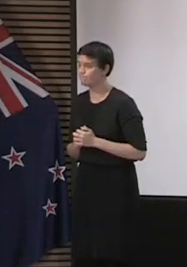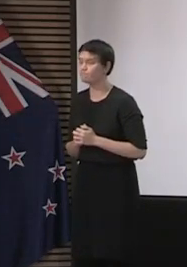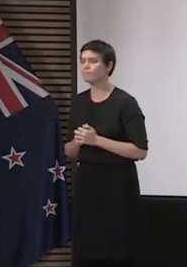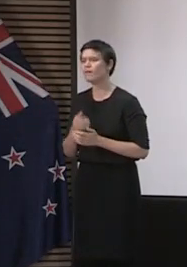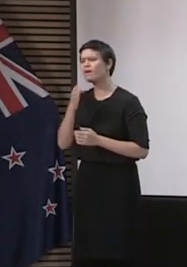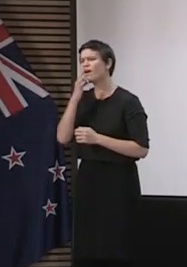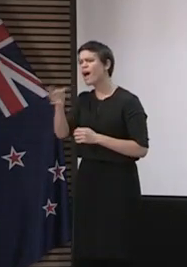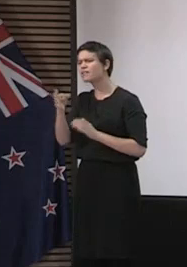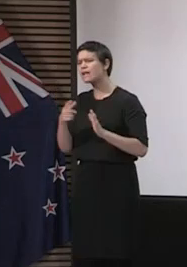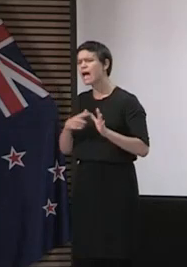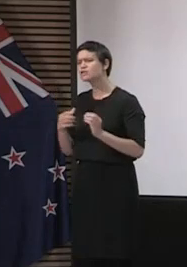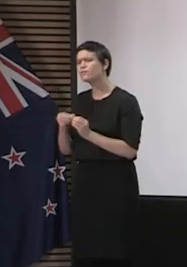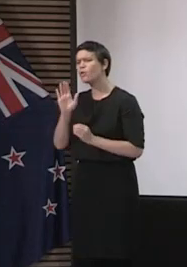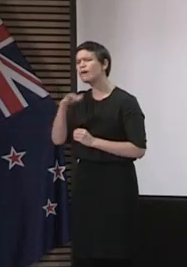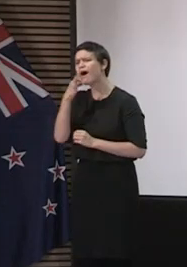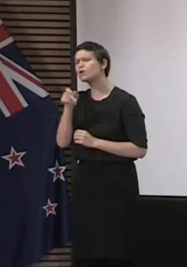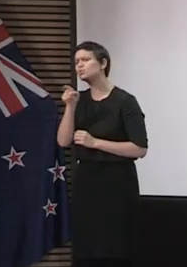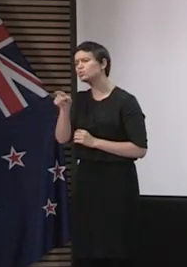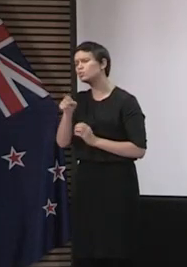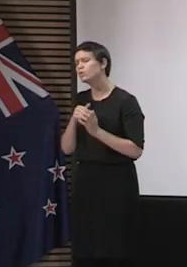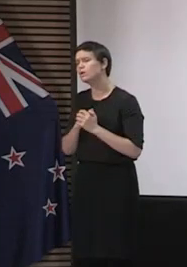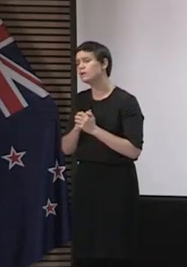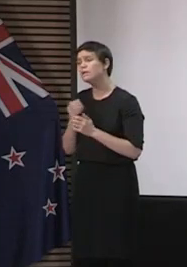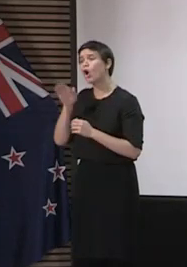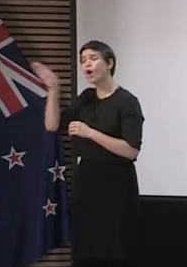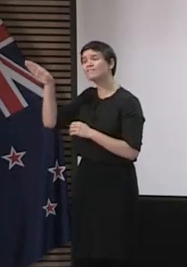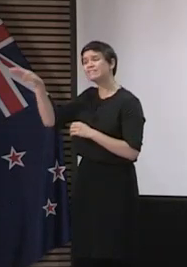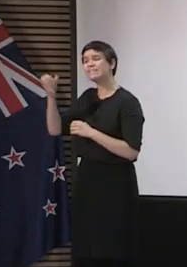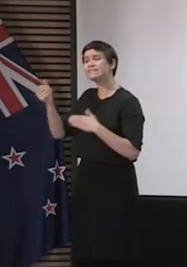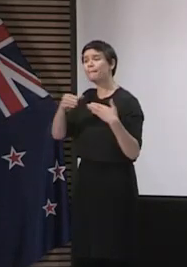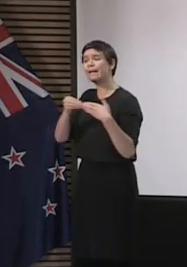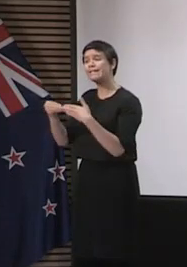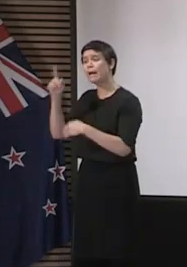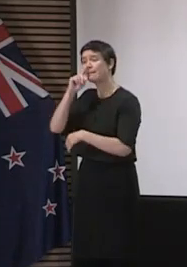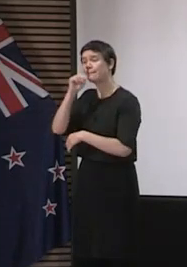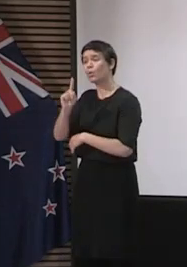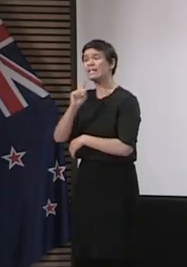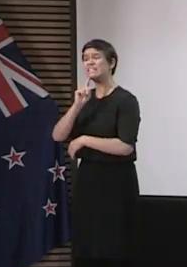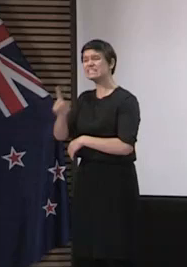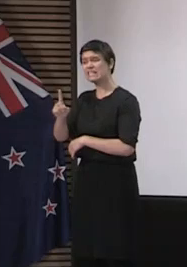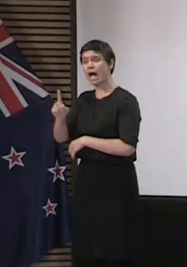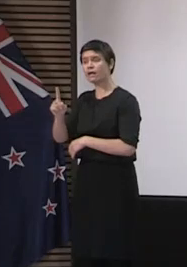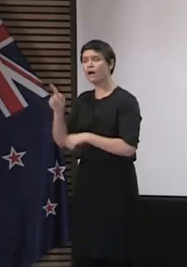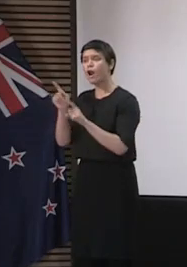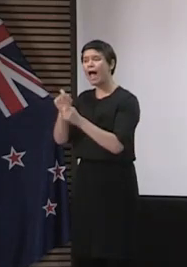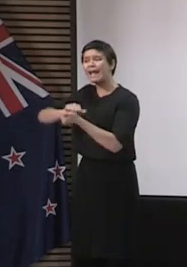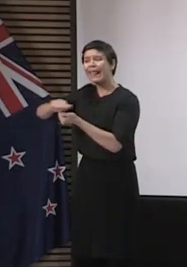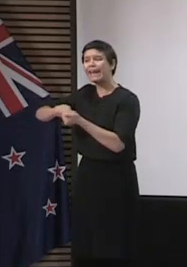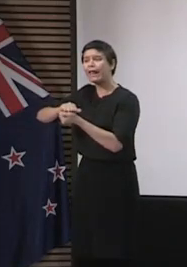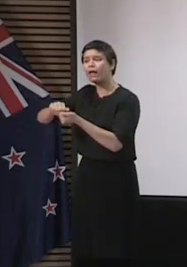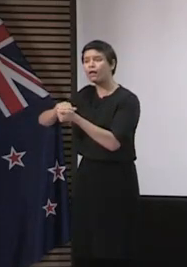Dr Bloomfield, what do you make of suggestions by some leaders overseas that people should be injecting themselves with bleach to kill COVID-19?